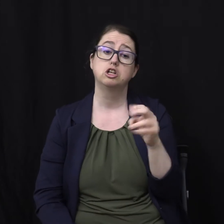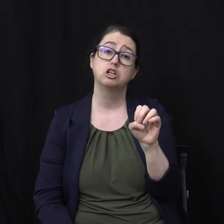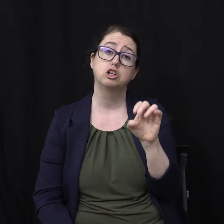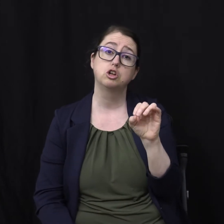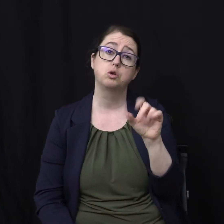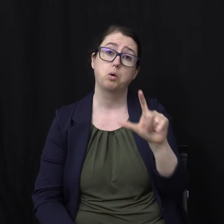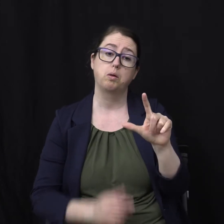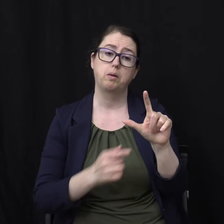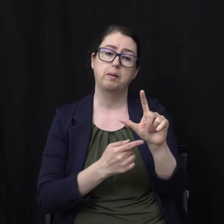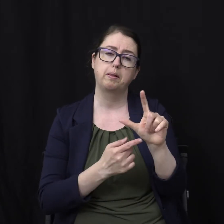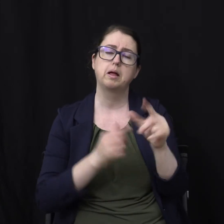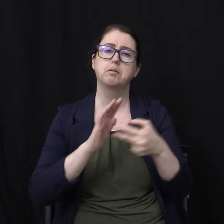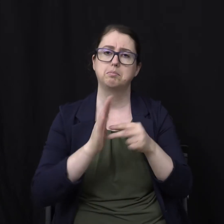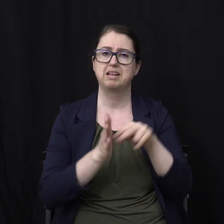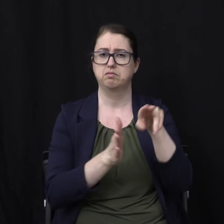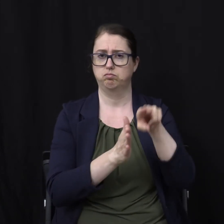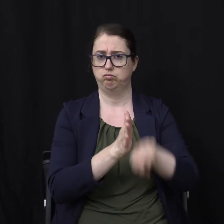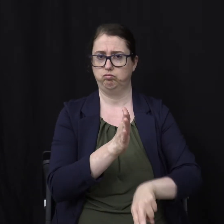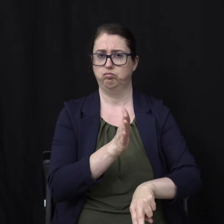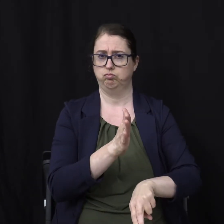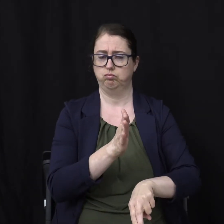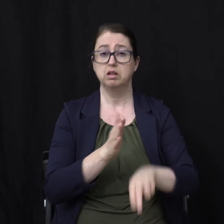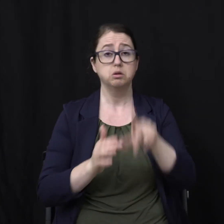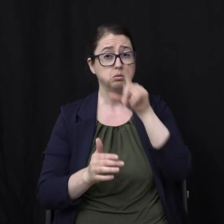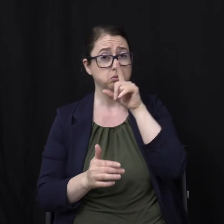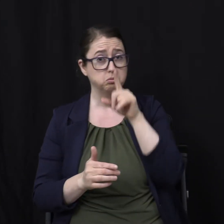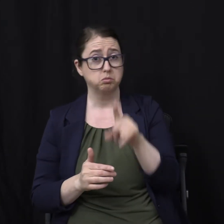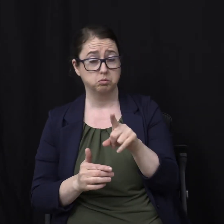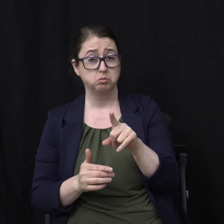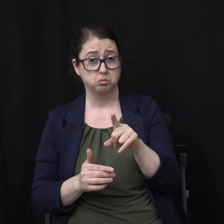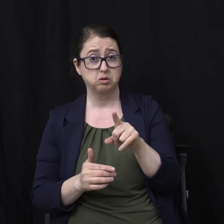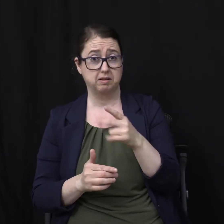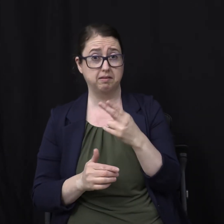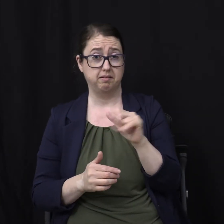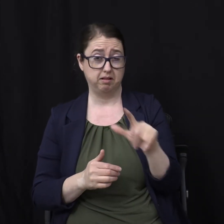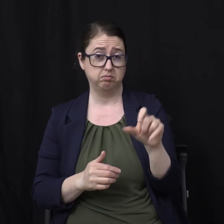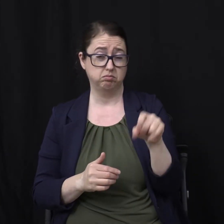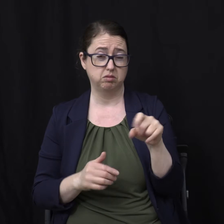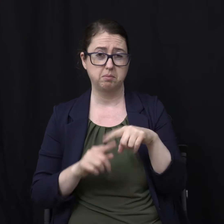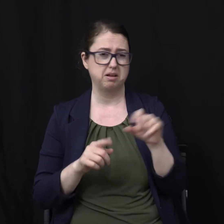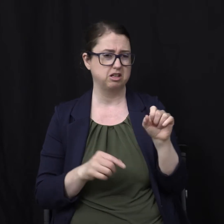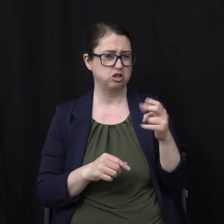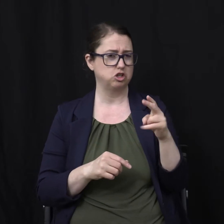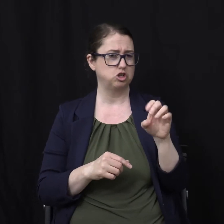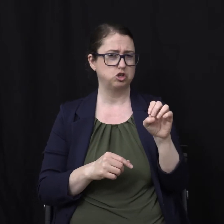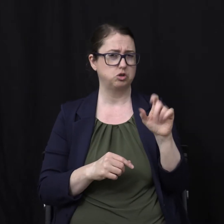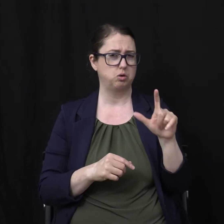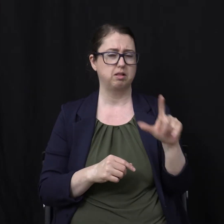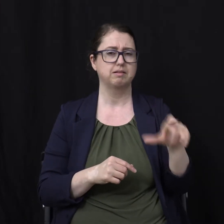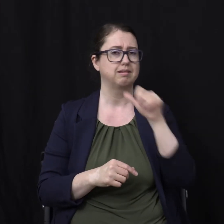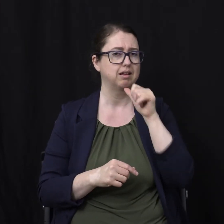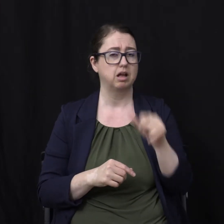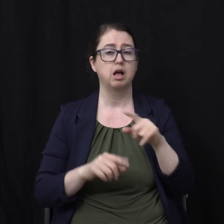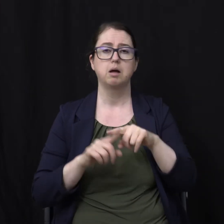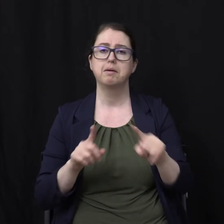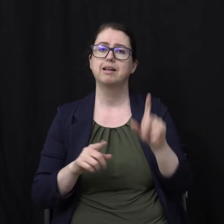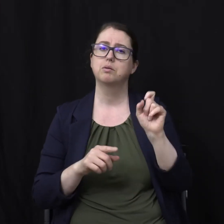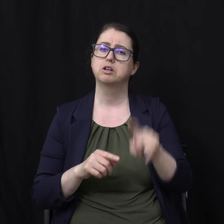grave Now there is a real hell But sheol isn't it And that brings us to our first question When is the real